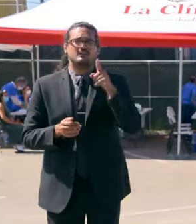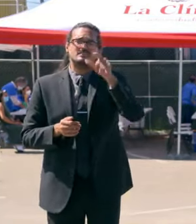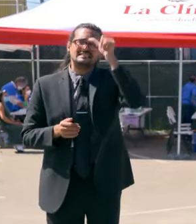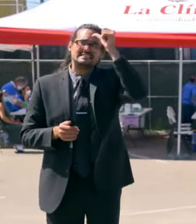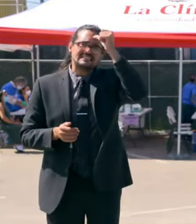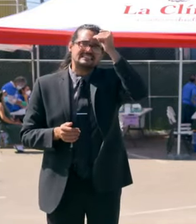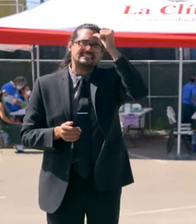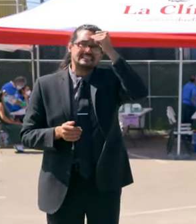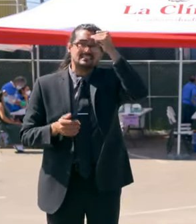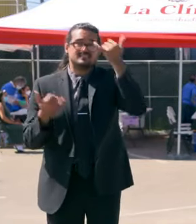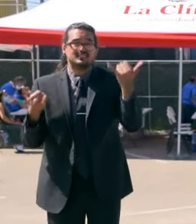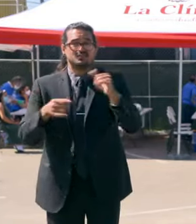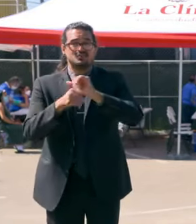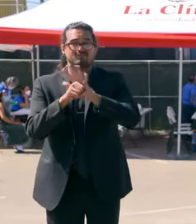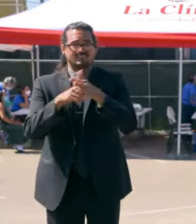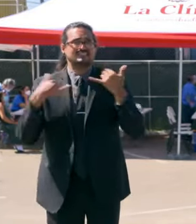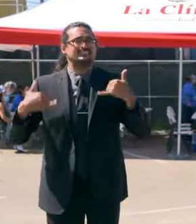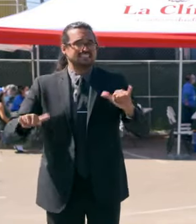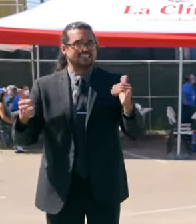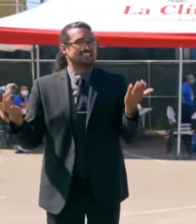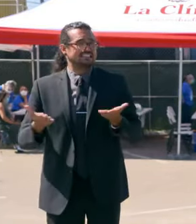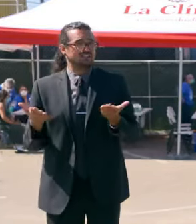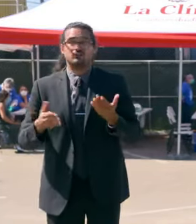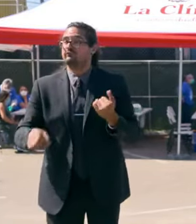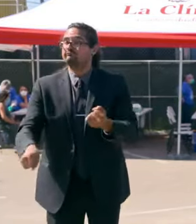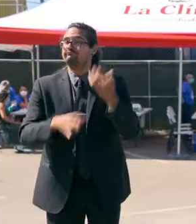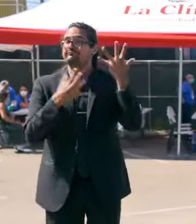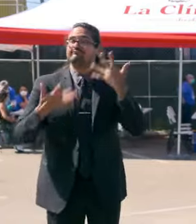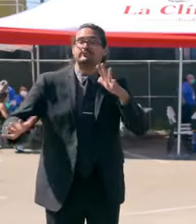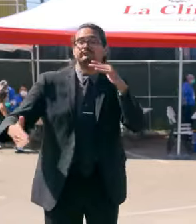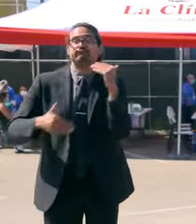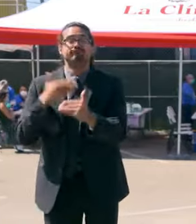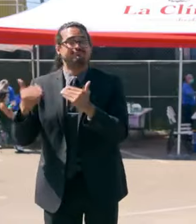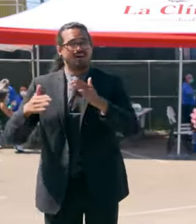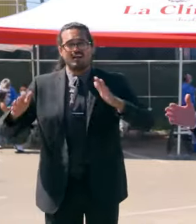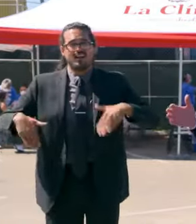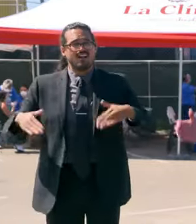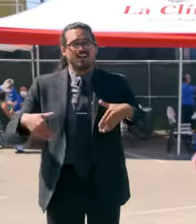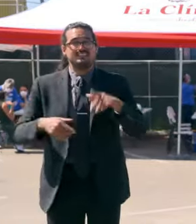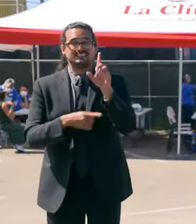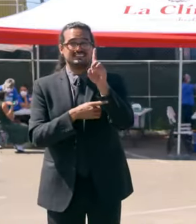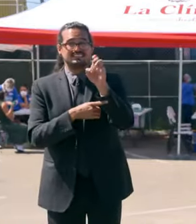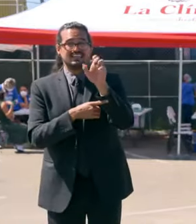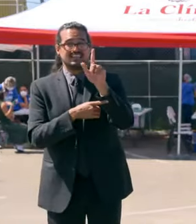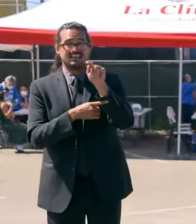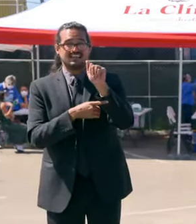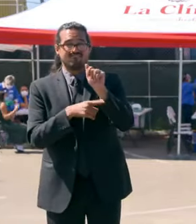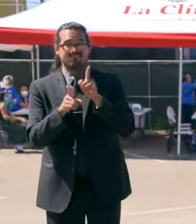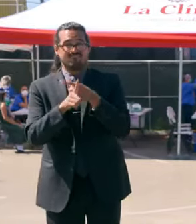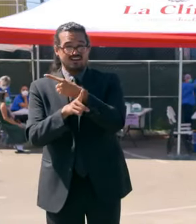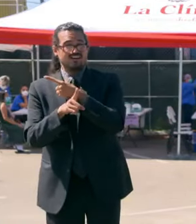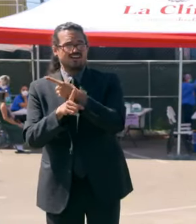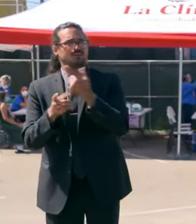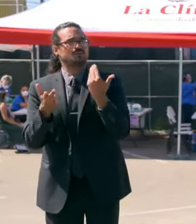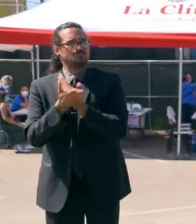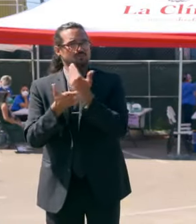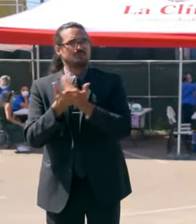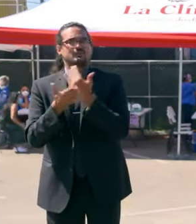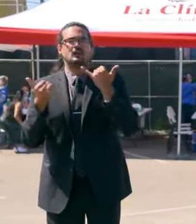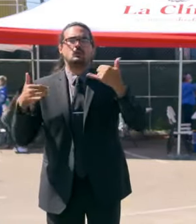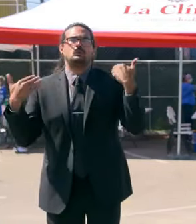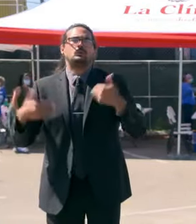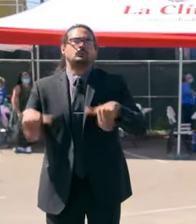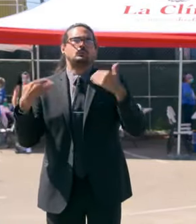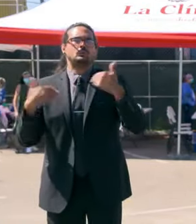behind us, that as we battle this Delta variant, this mutation, which now represents 98% of the genomic tests